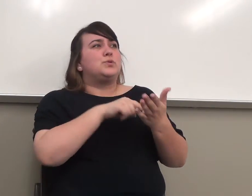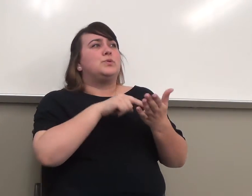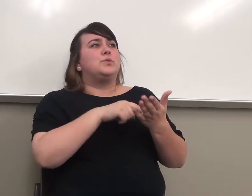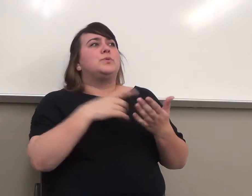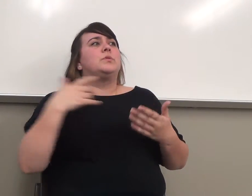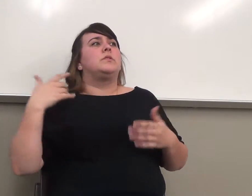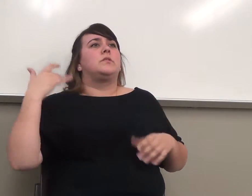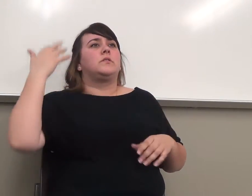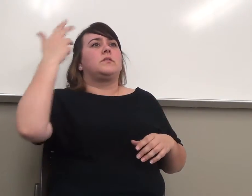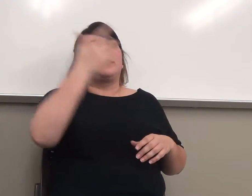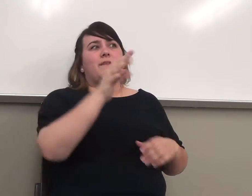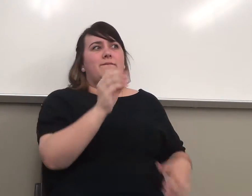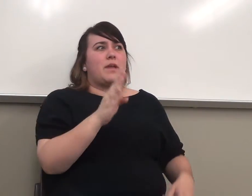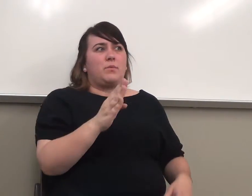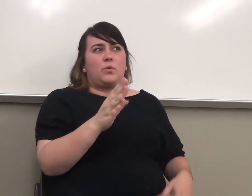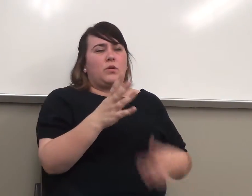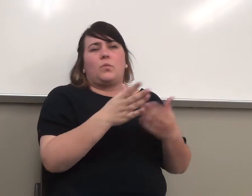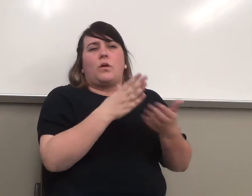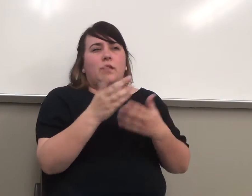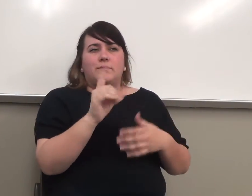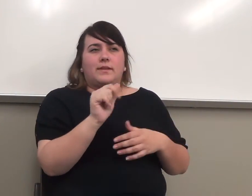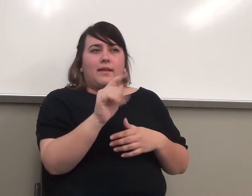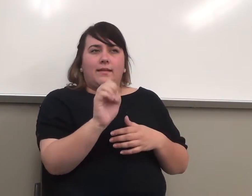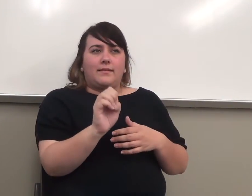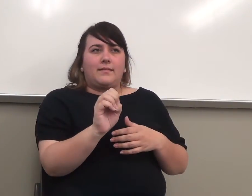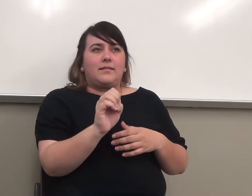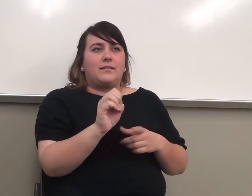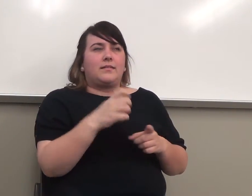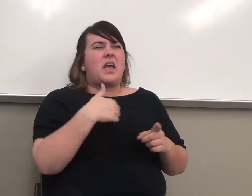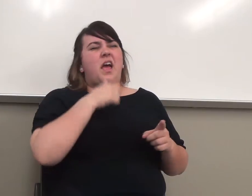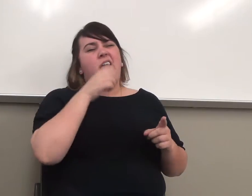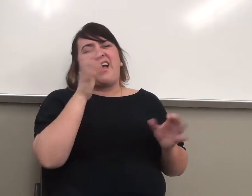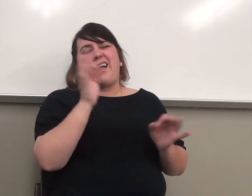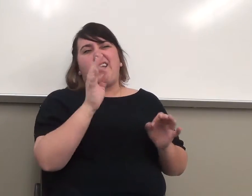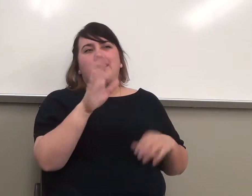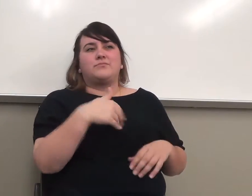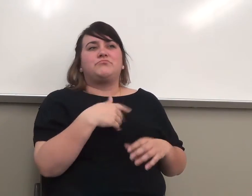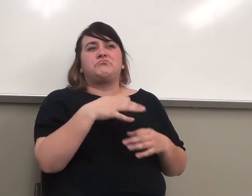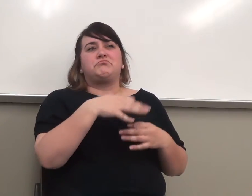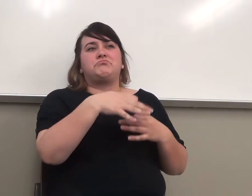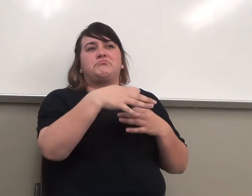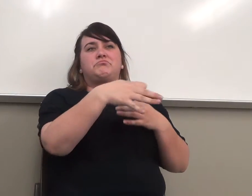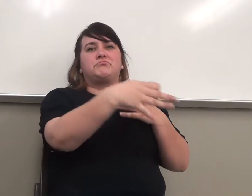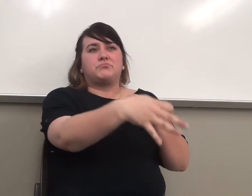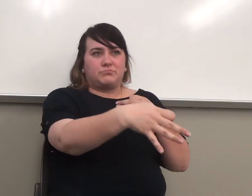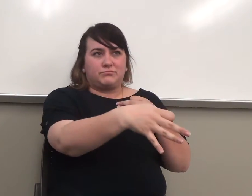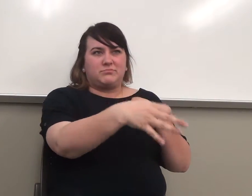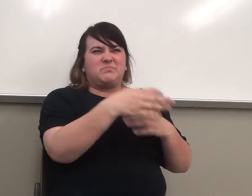February X. So I really don't have to worry about this until the day before.